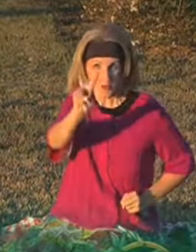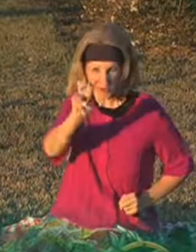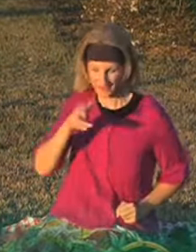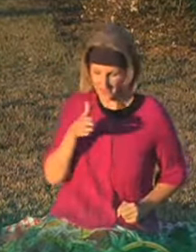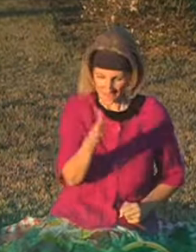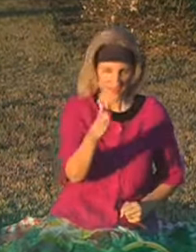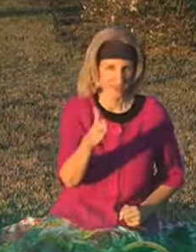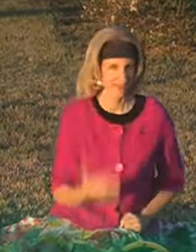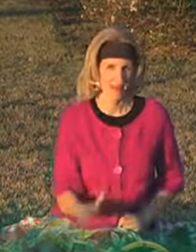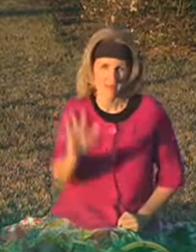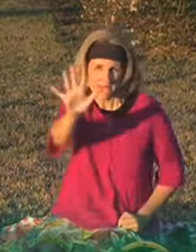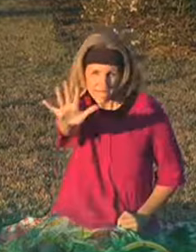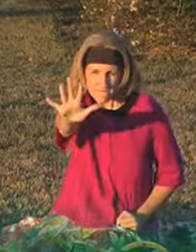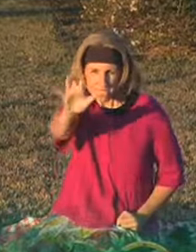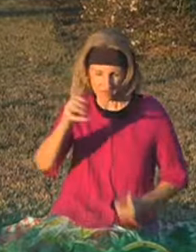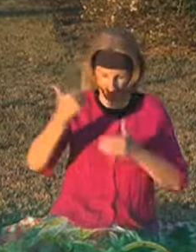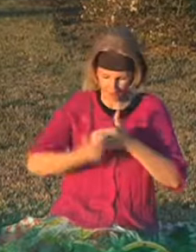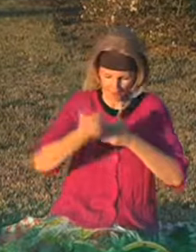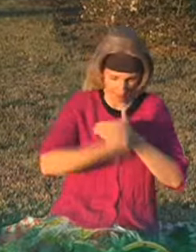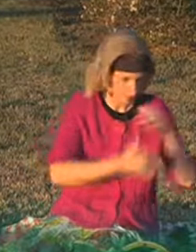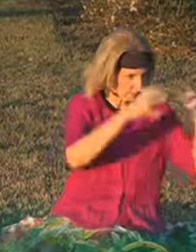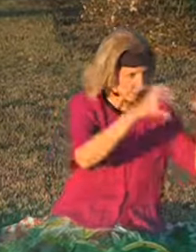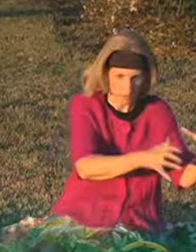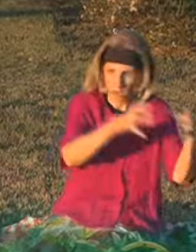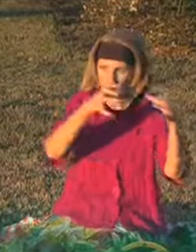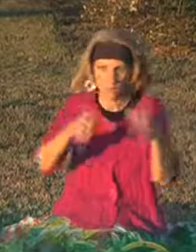two thousand fish and five thousand